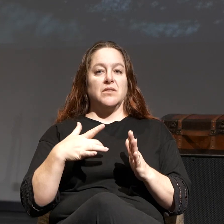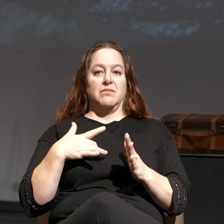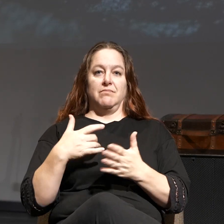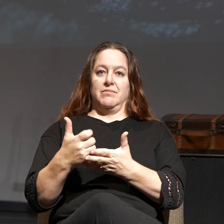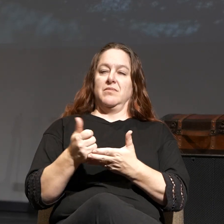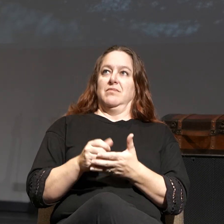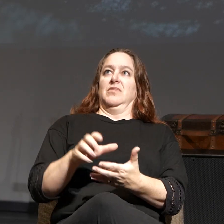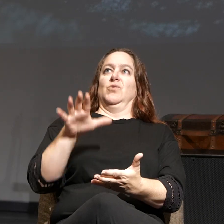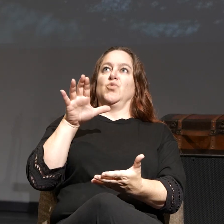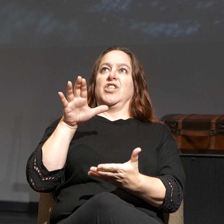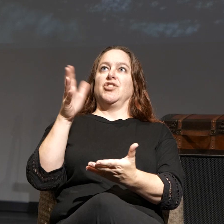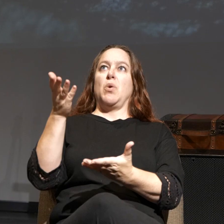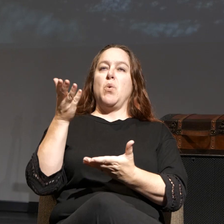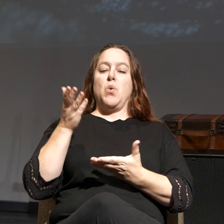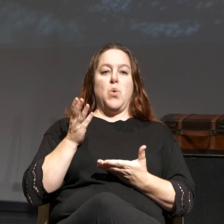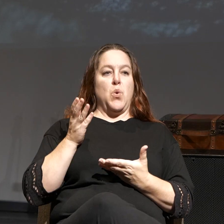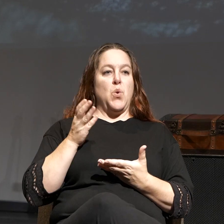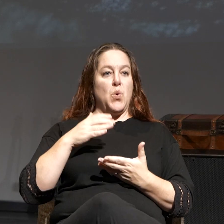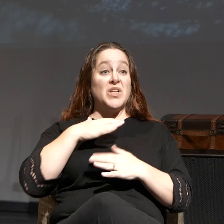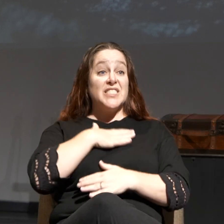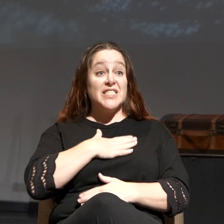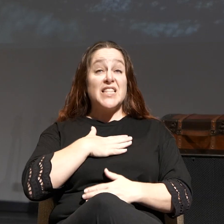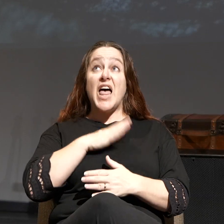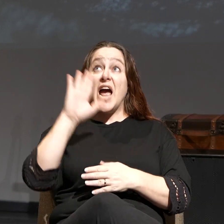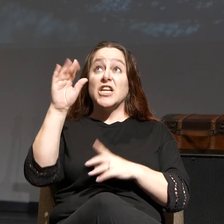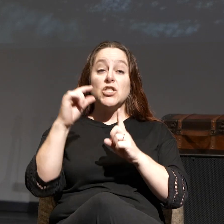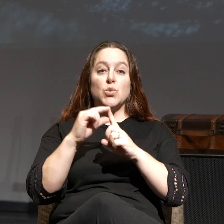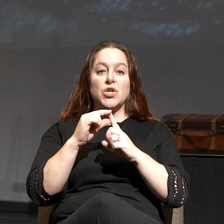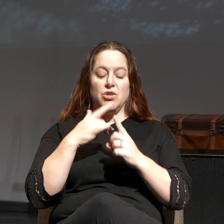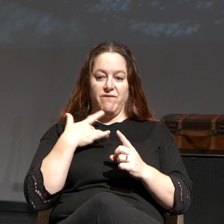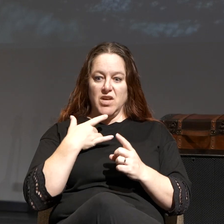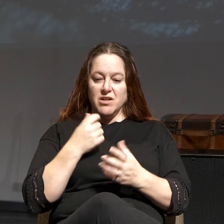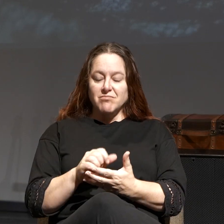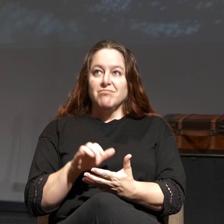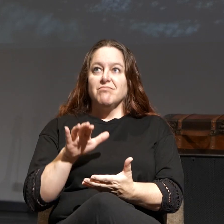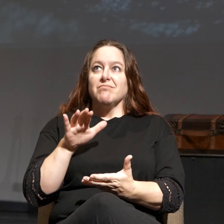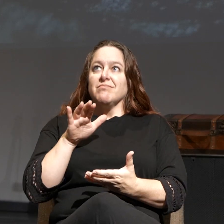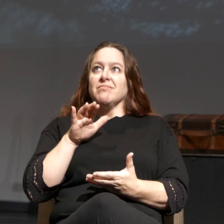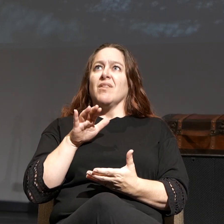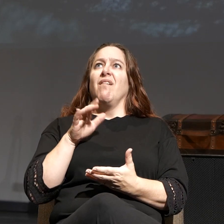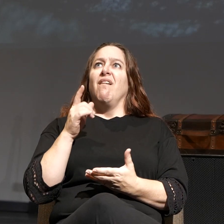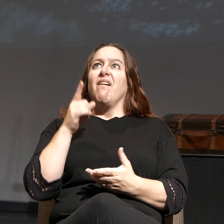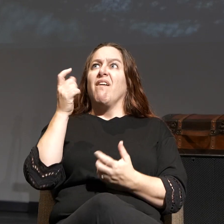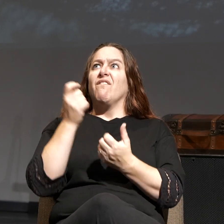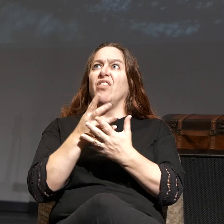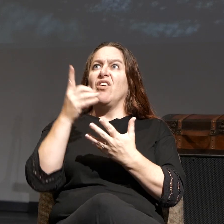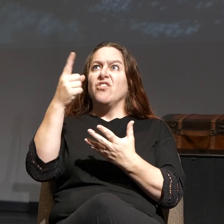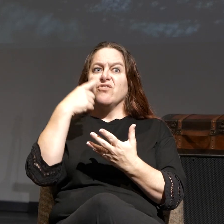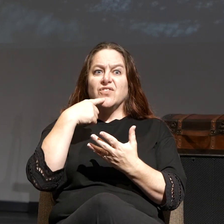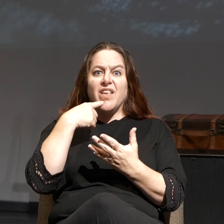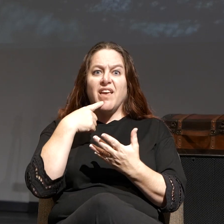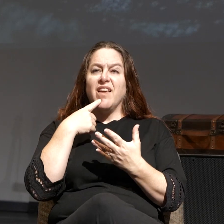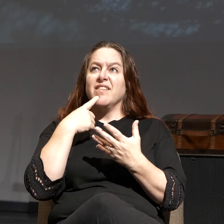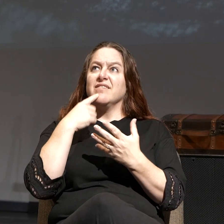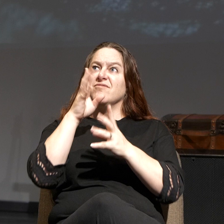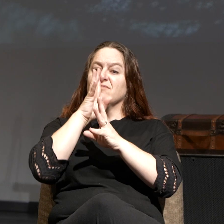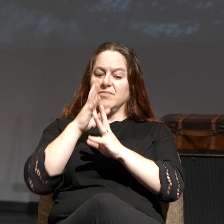You delight in God's Word, you feel rich when you begin to understand what he's saying to you, what he's speaking to you.